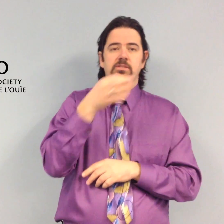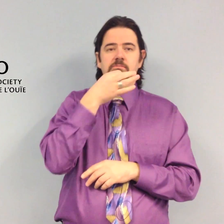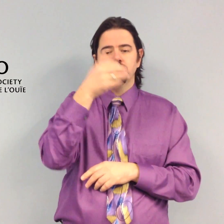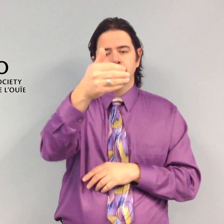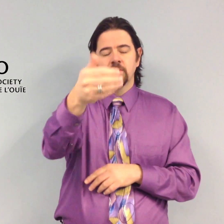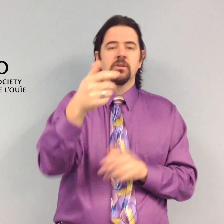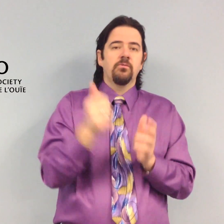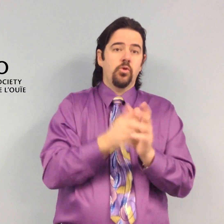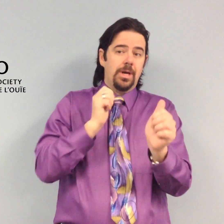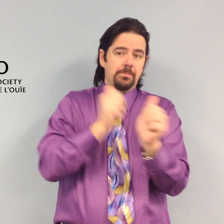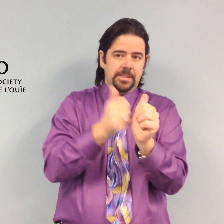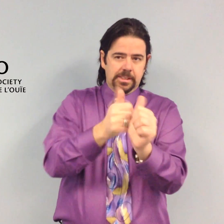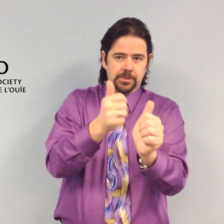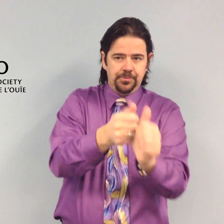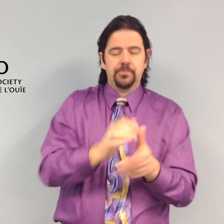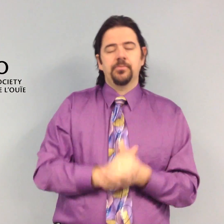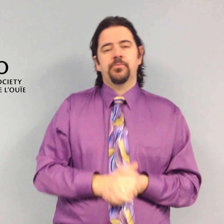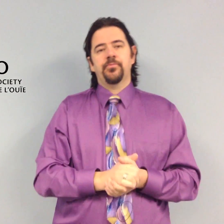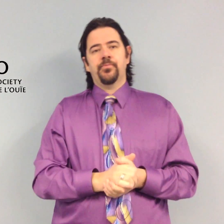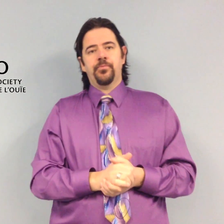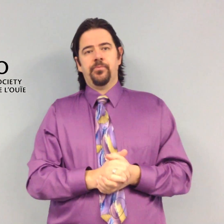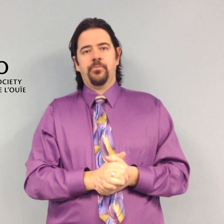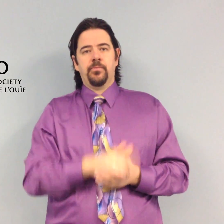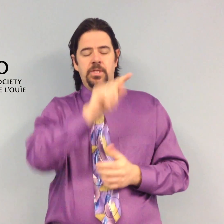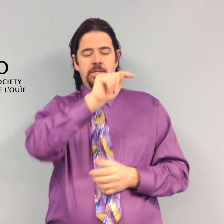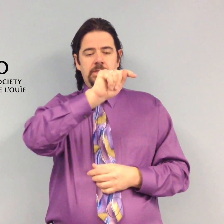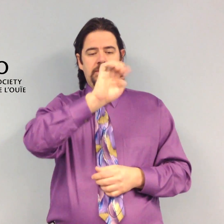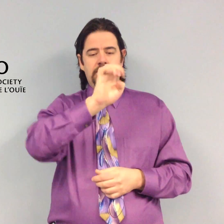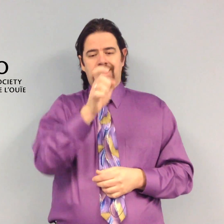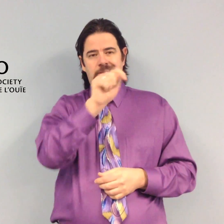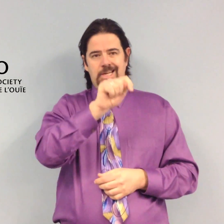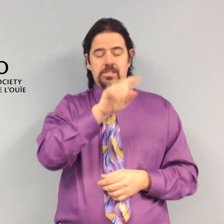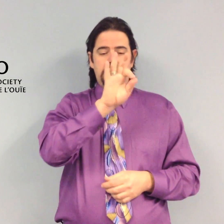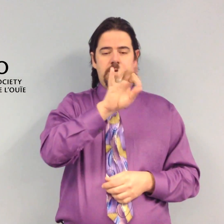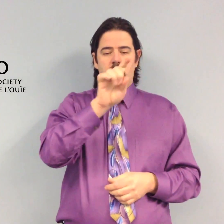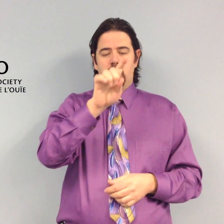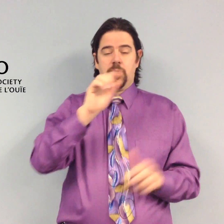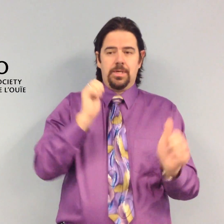everyone who applied. Please look for updates on our CHS website.